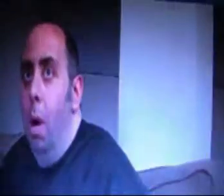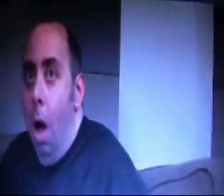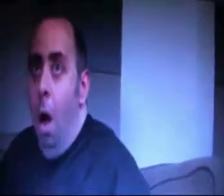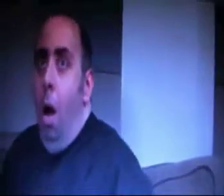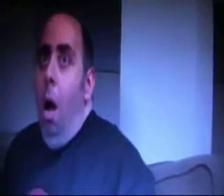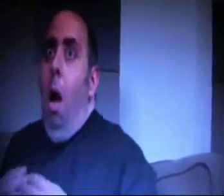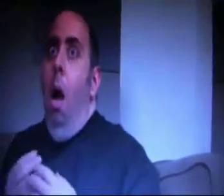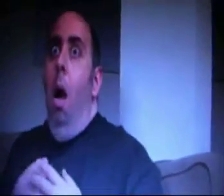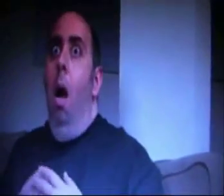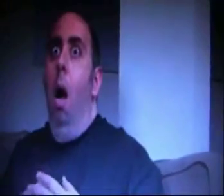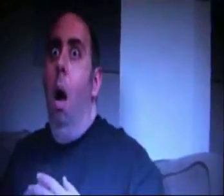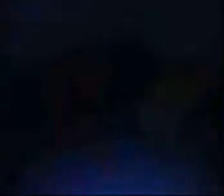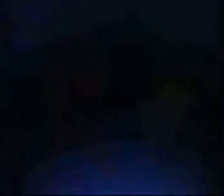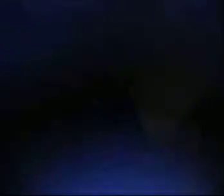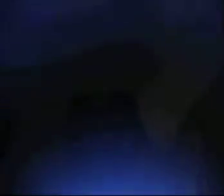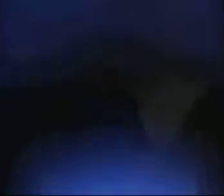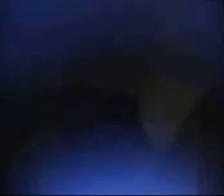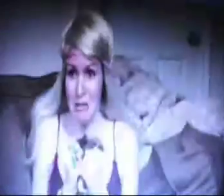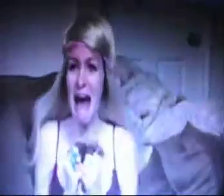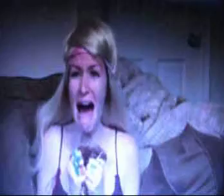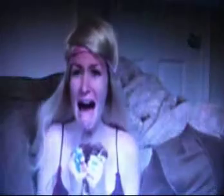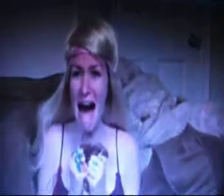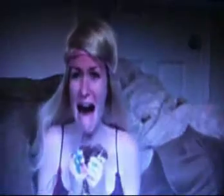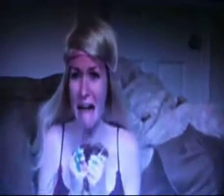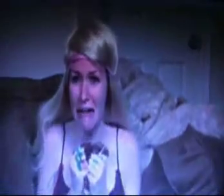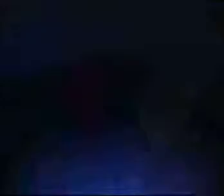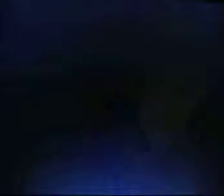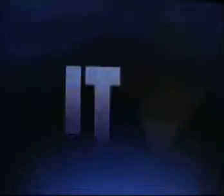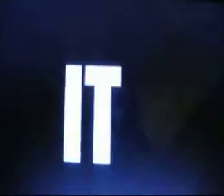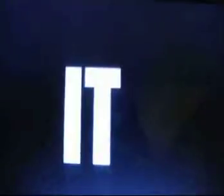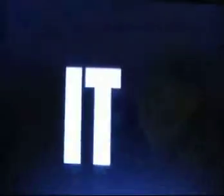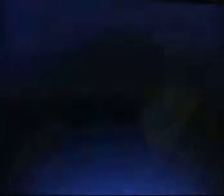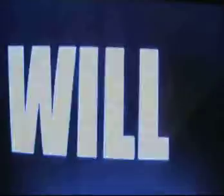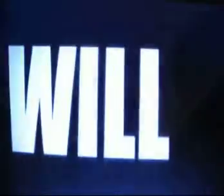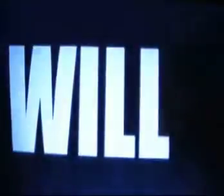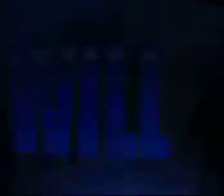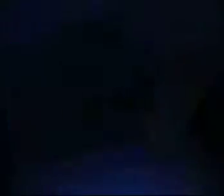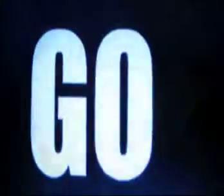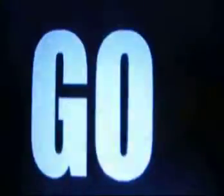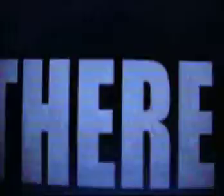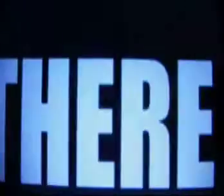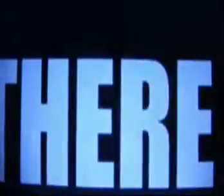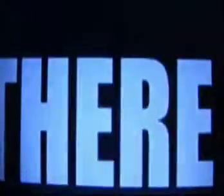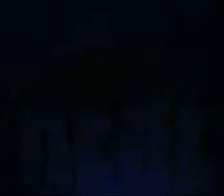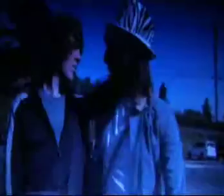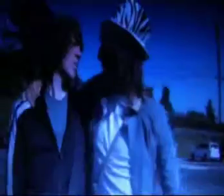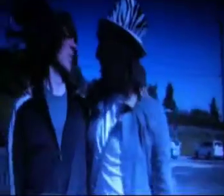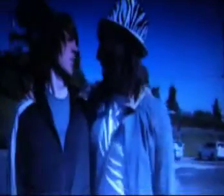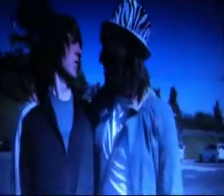and terrify you and it will go there okay Shane